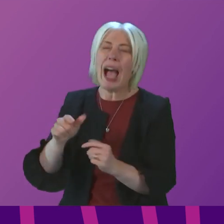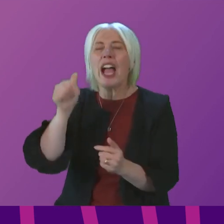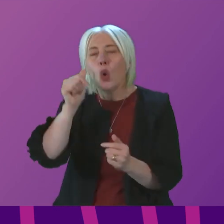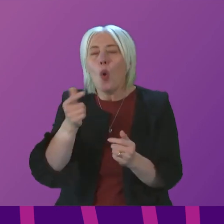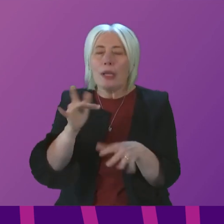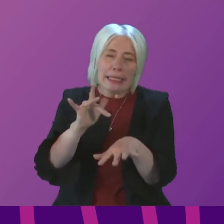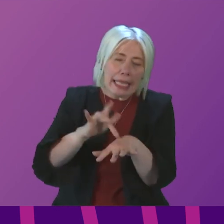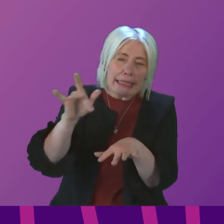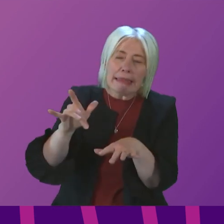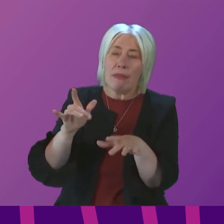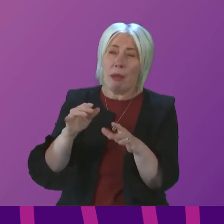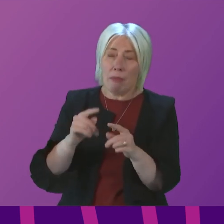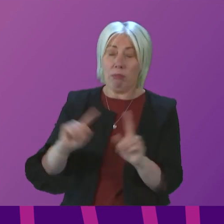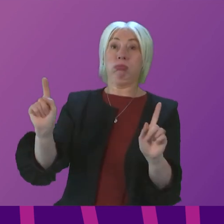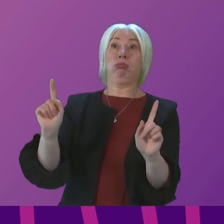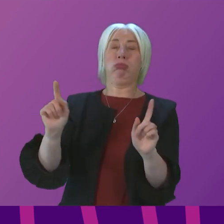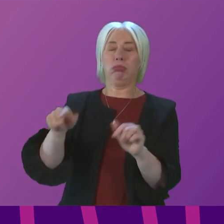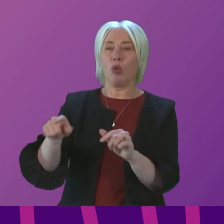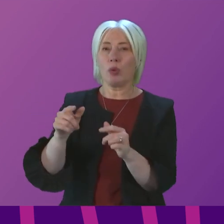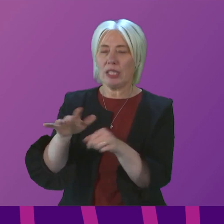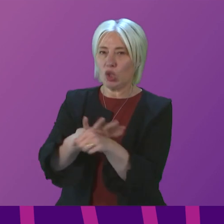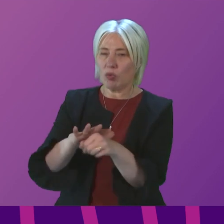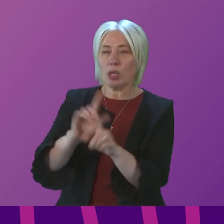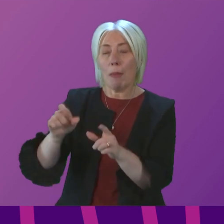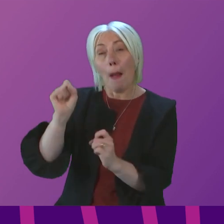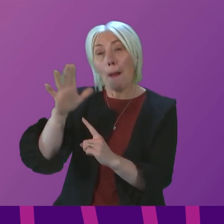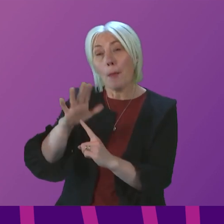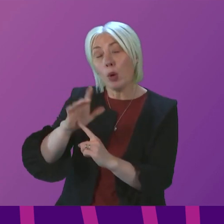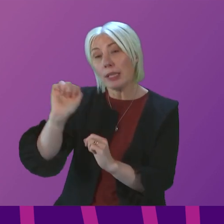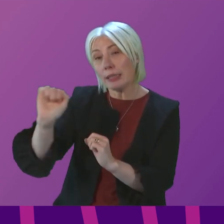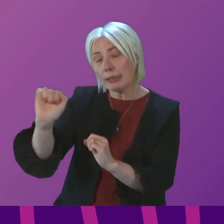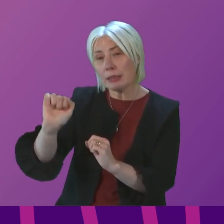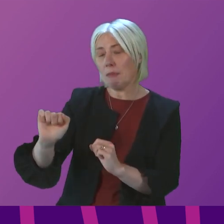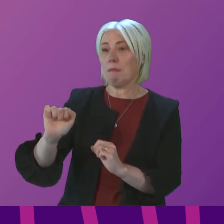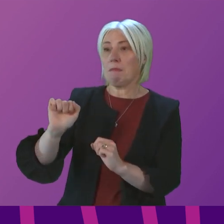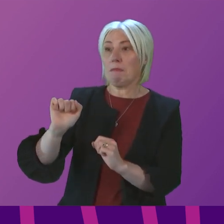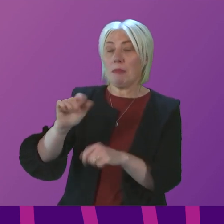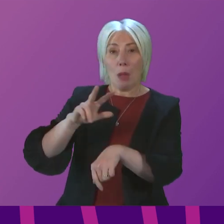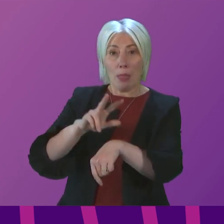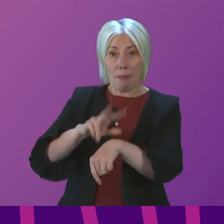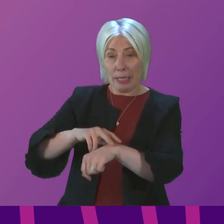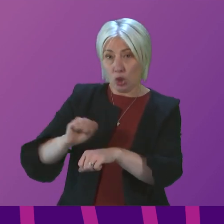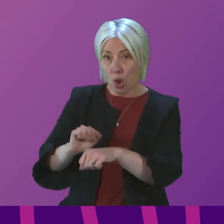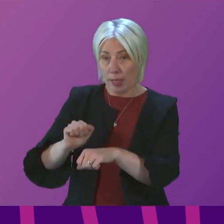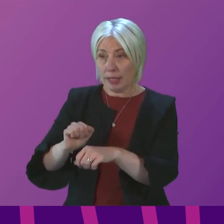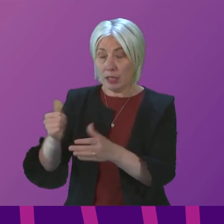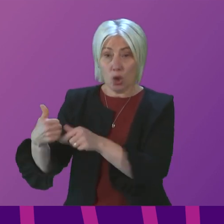be sensitive and controversial, but it is really important to recognise that where Police Scotland provides support and training